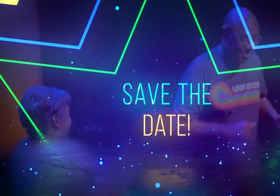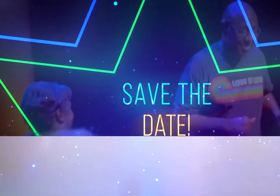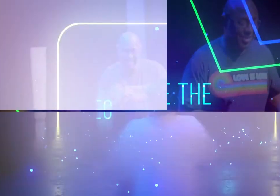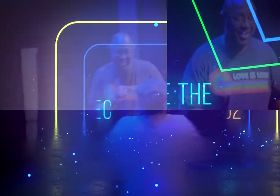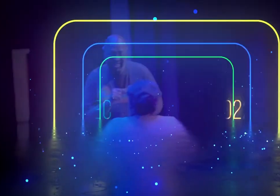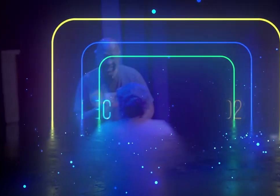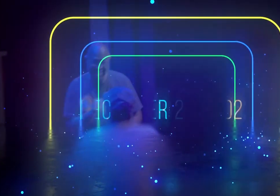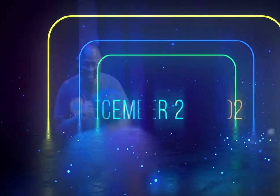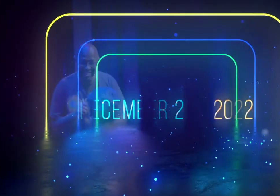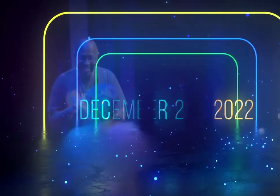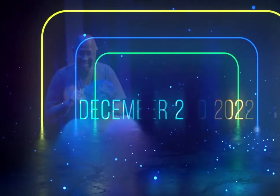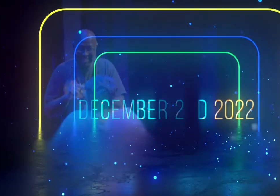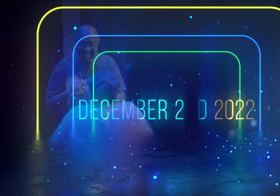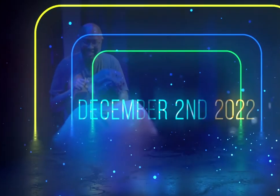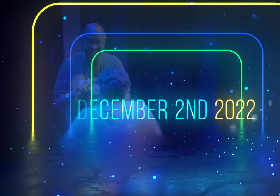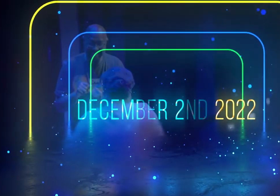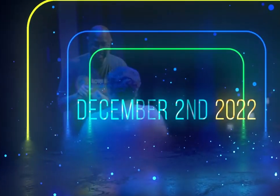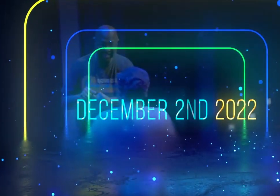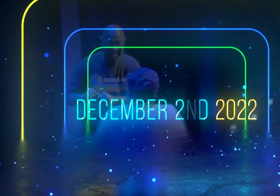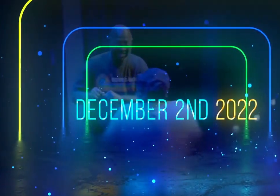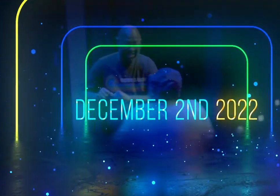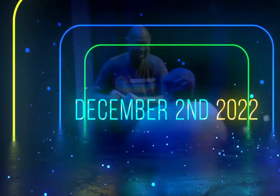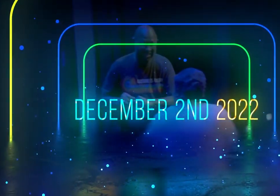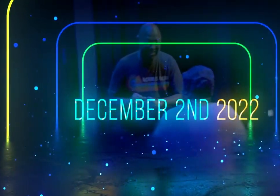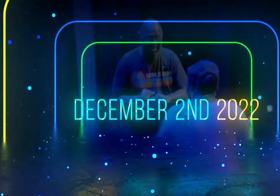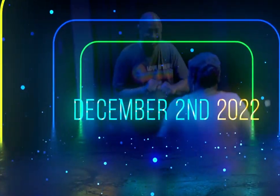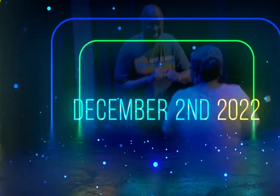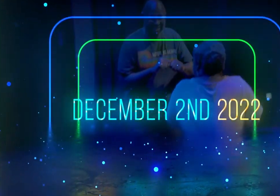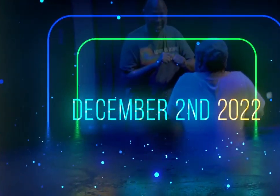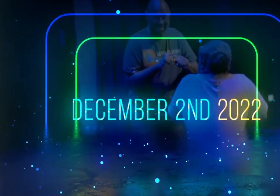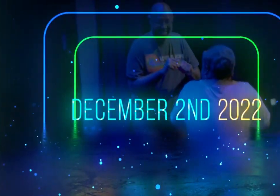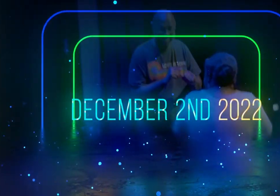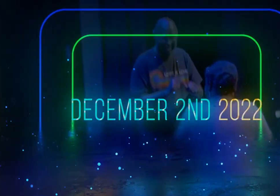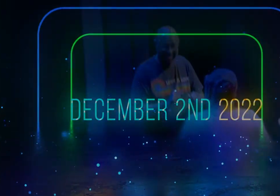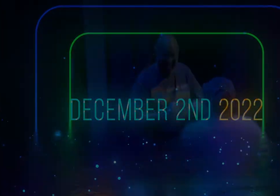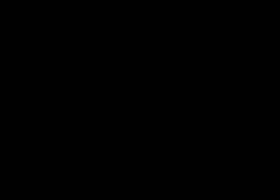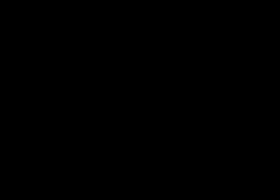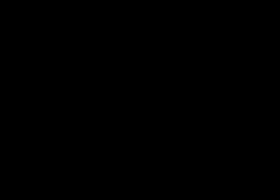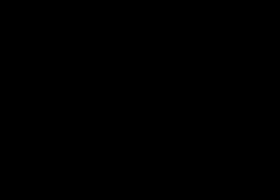thisekt to be naked. See See you They're